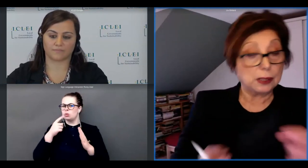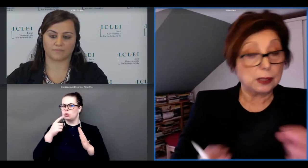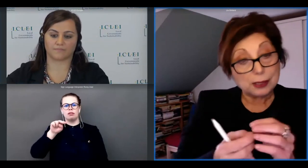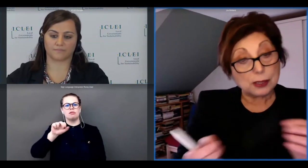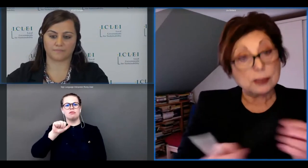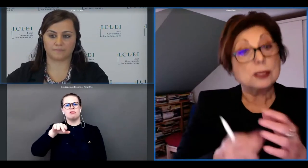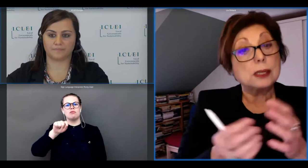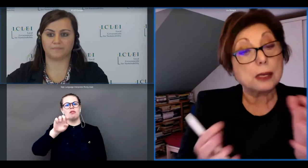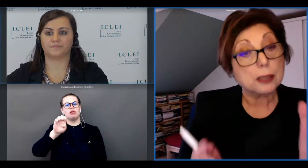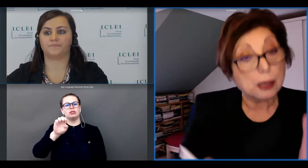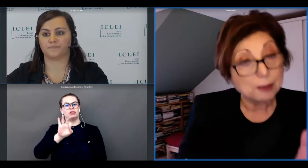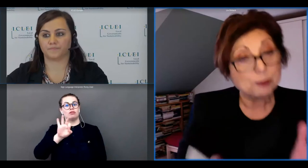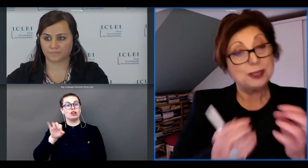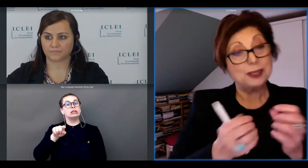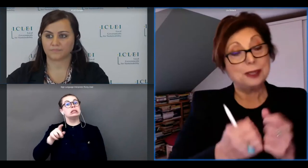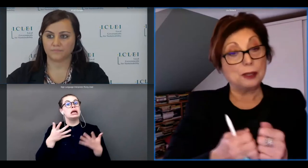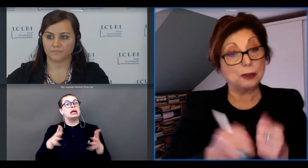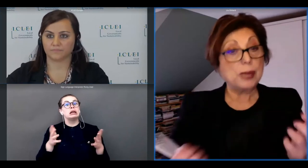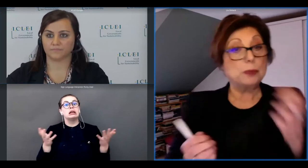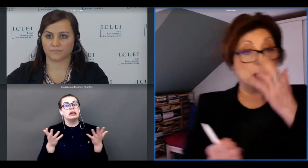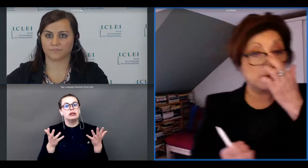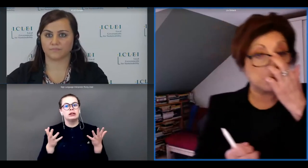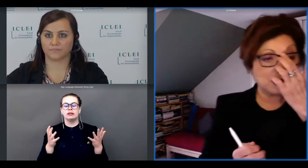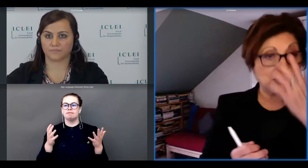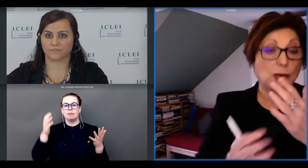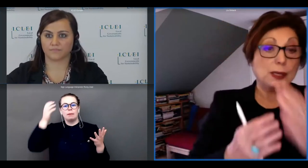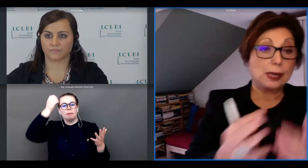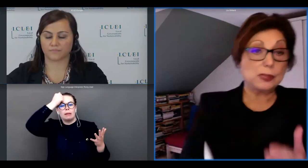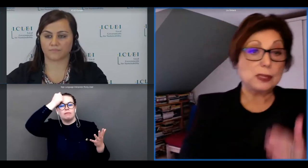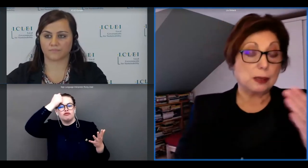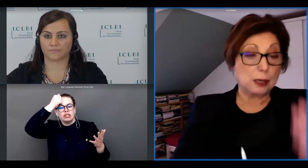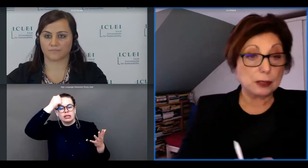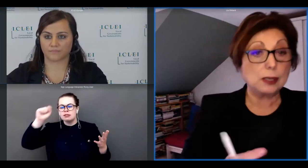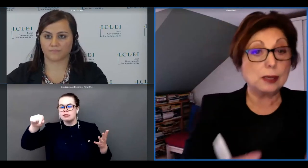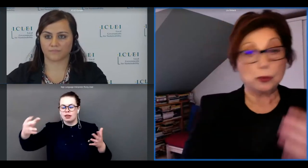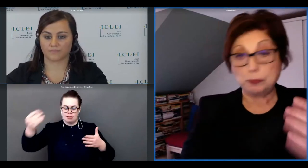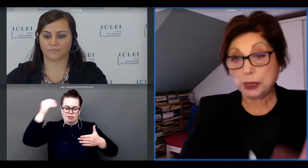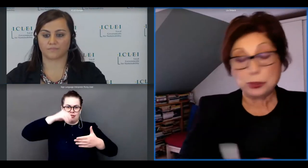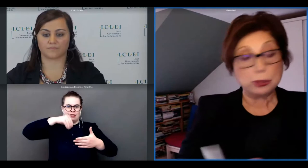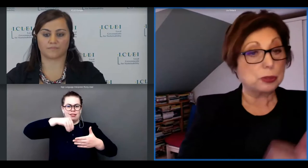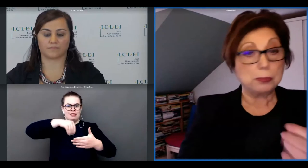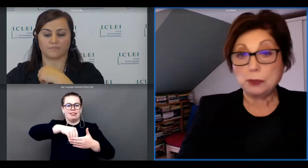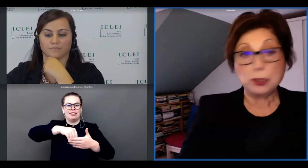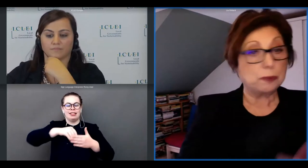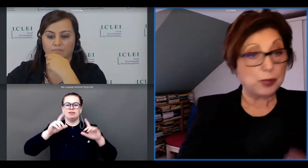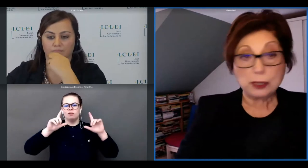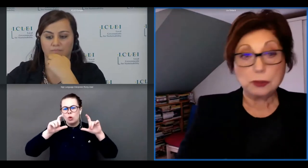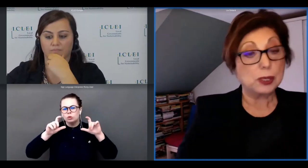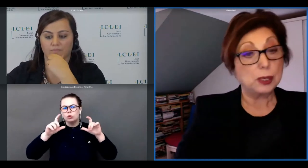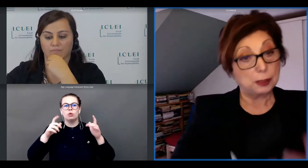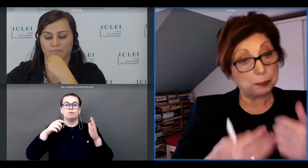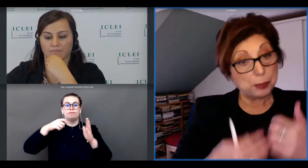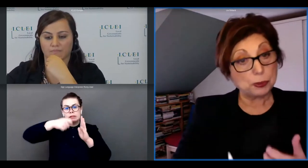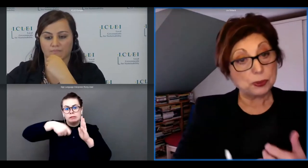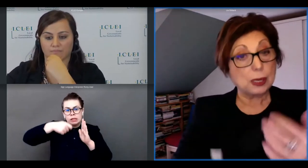nant has created an archive of memories etc and these are archive of pictures memories videos